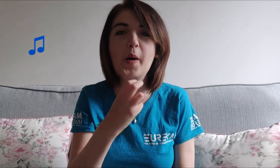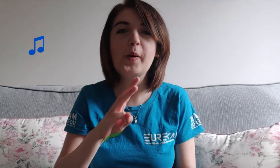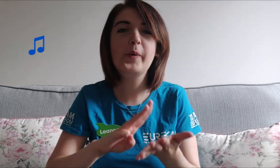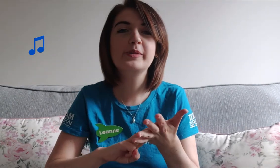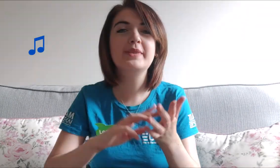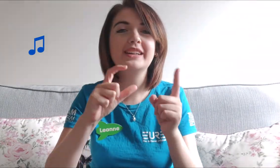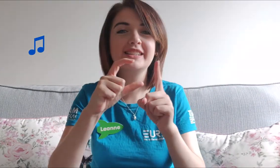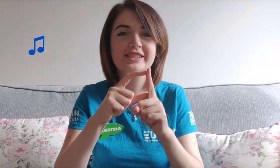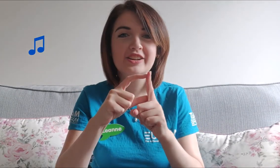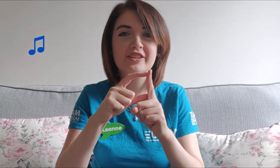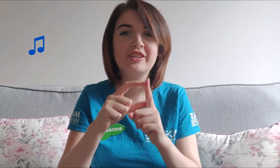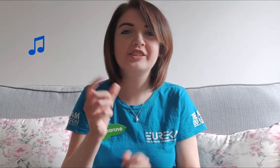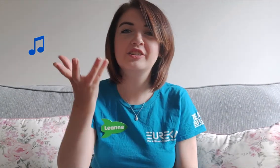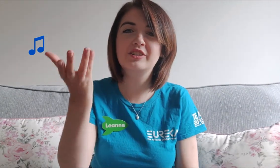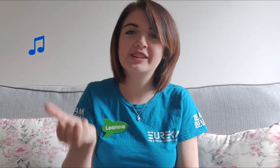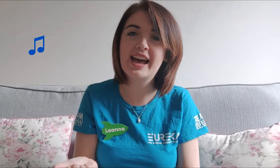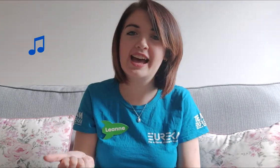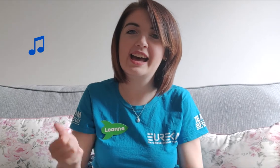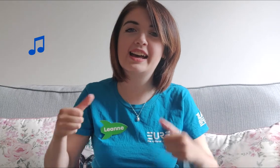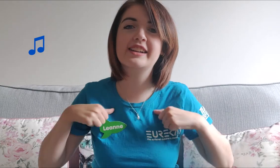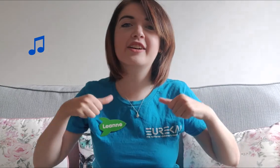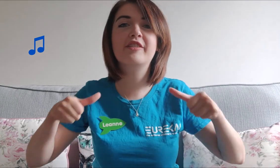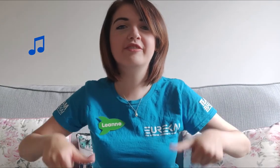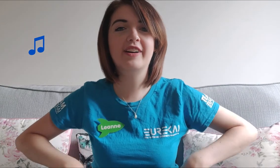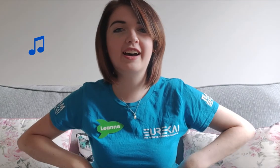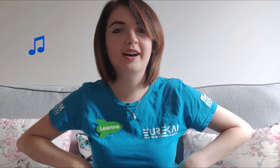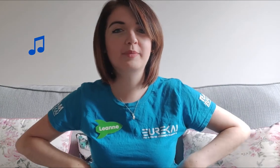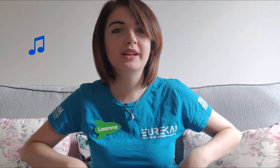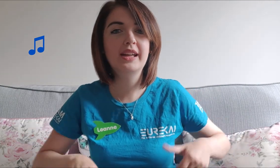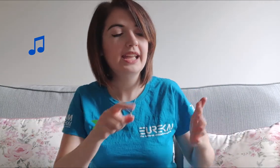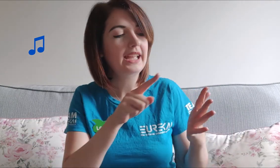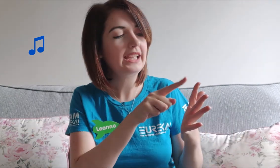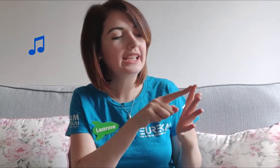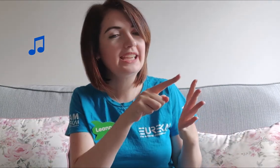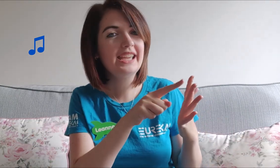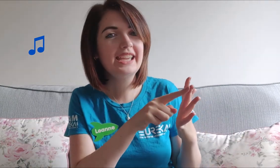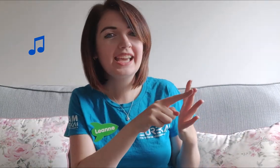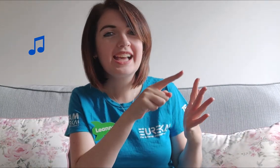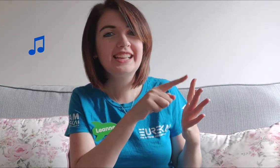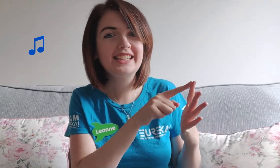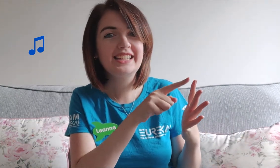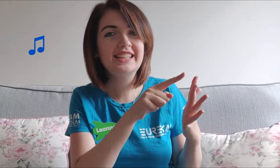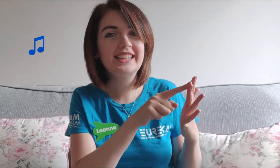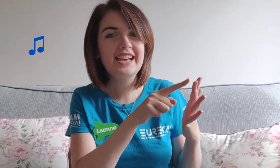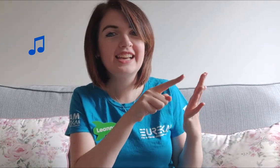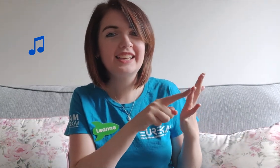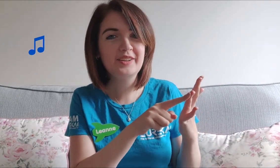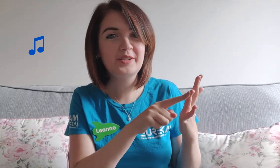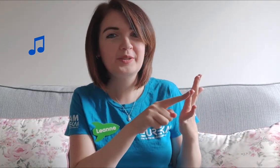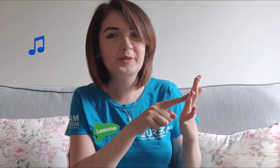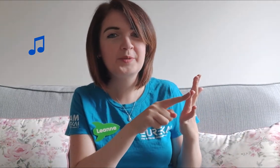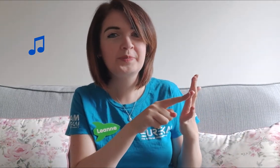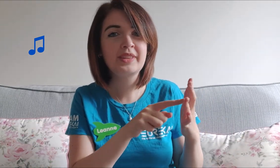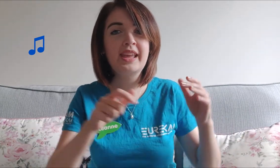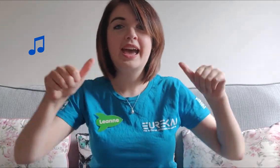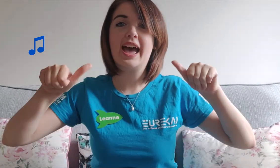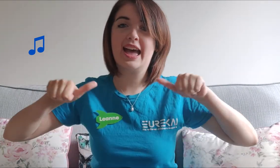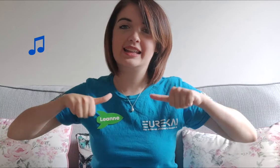old macdonald had a farm e-i-e-i-o and